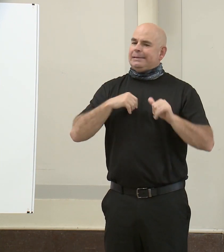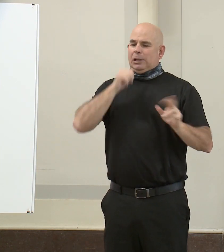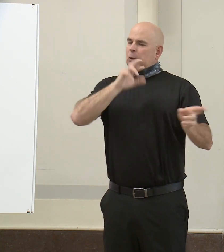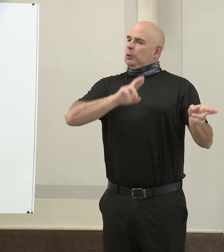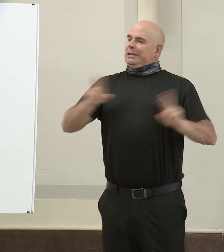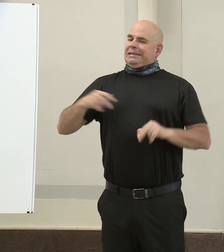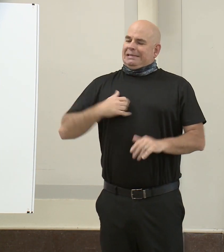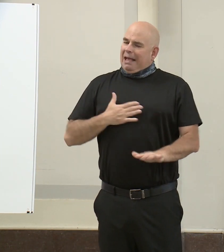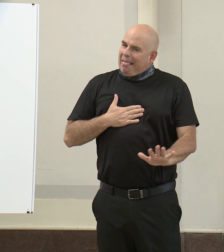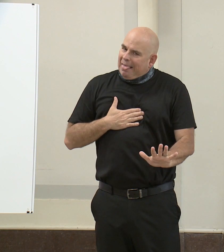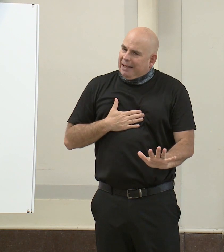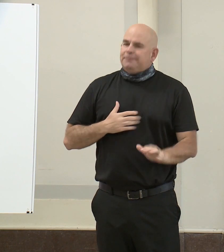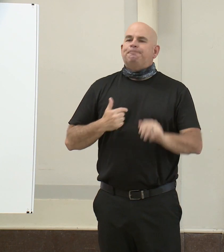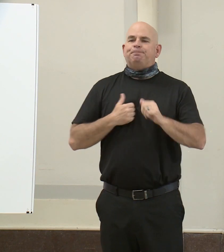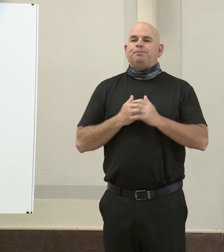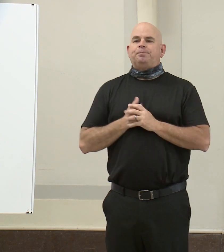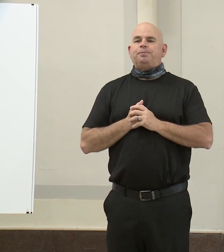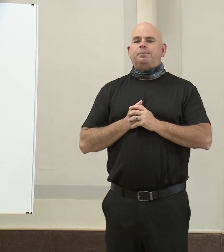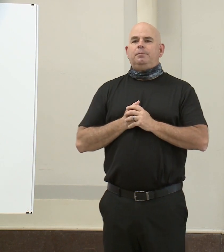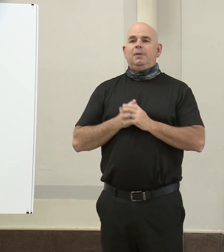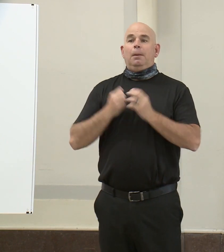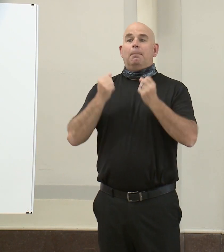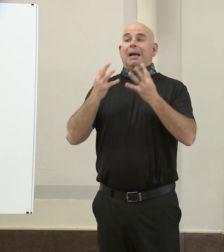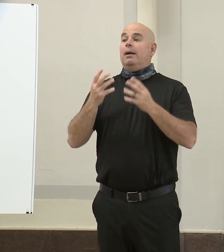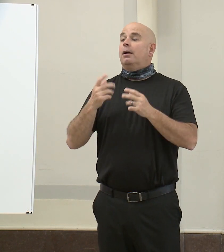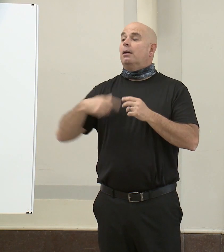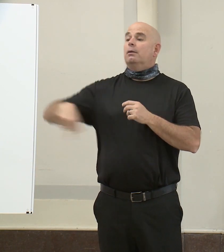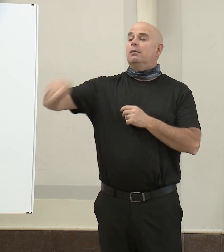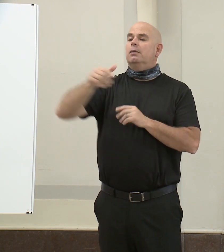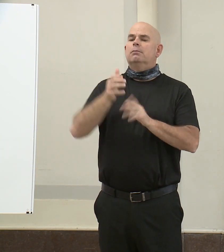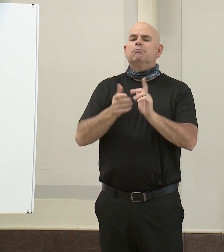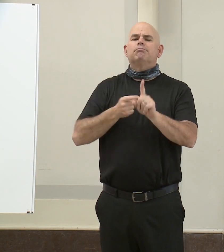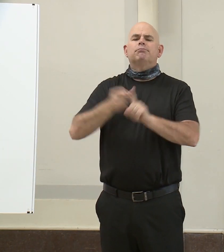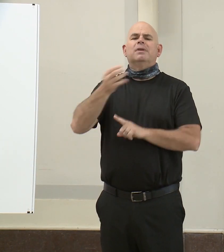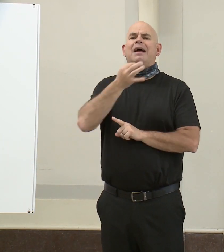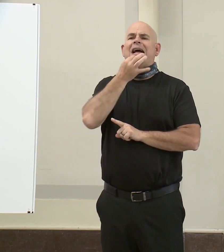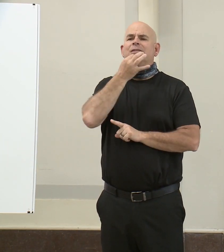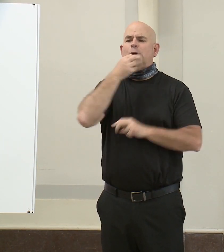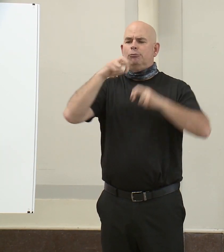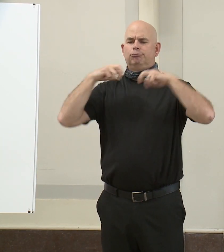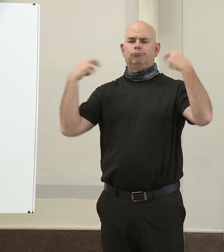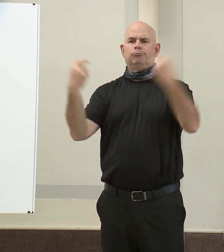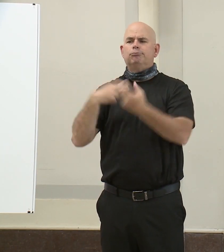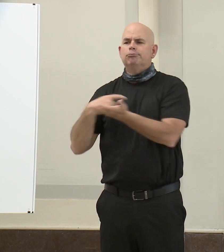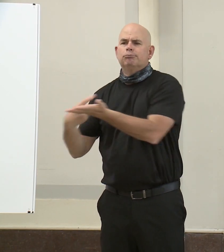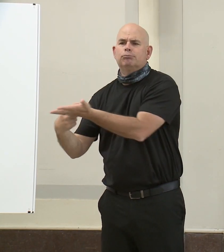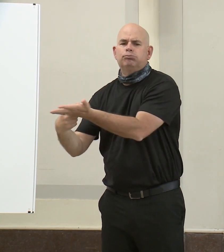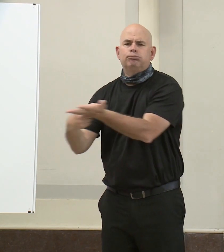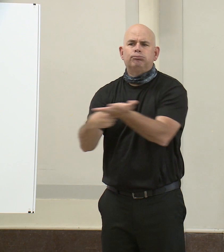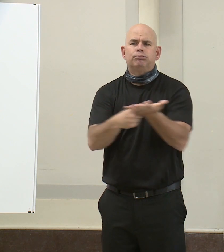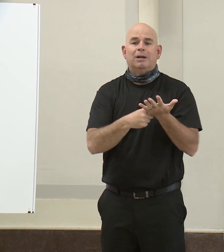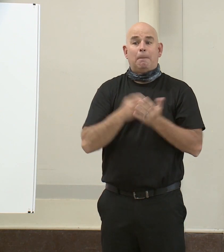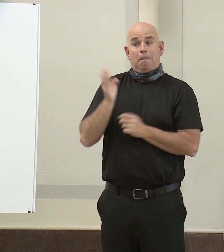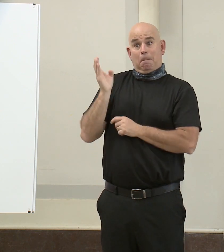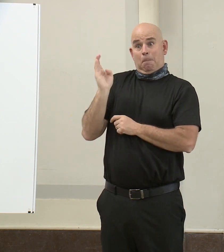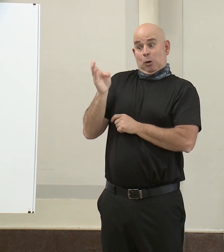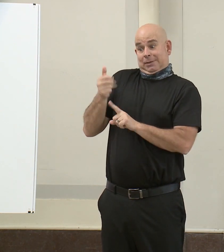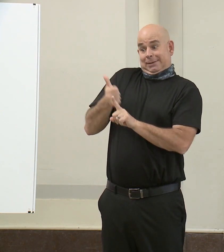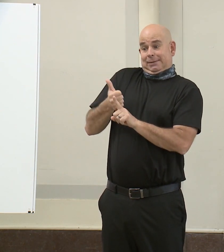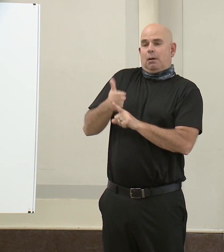with our public health experts. Baltimore City is simply not in the position to safely reopen at this time.